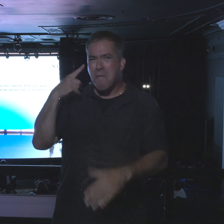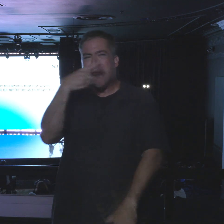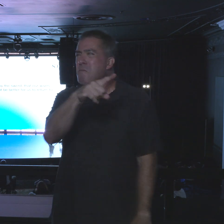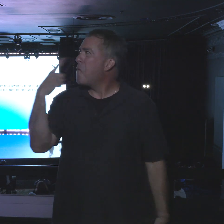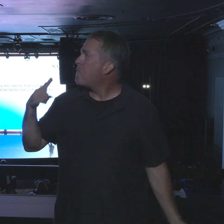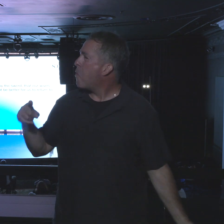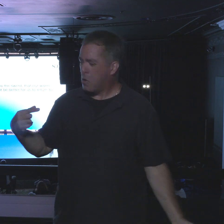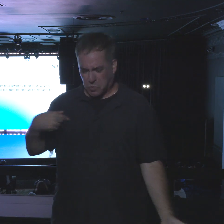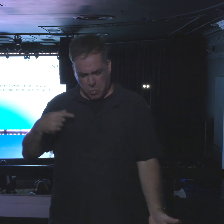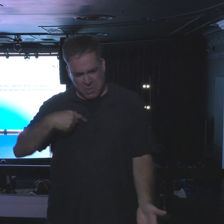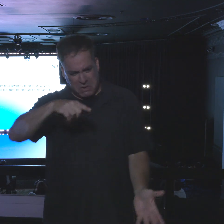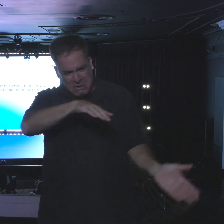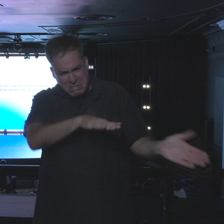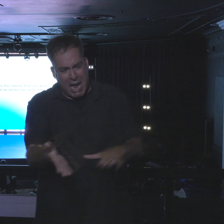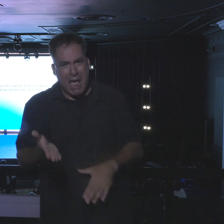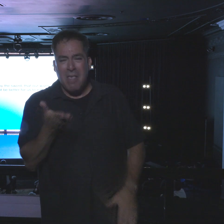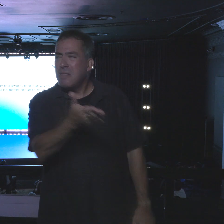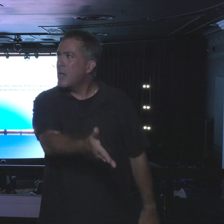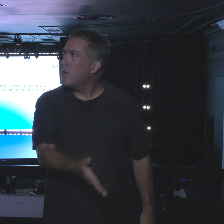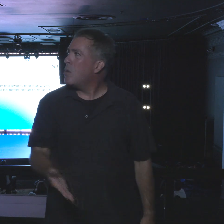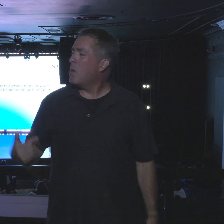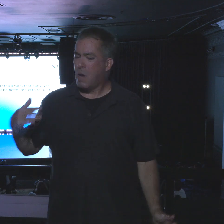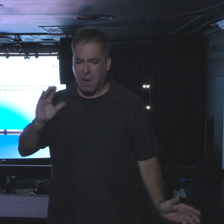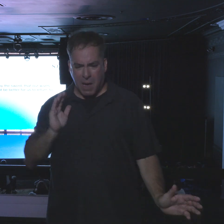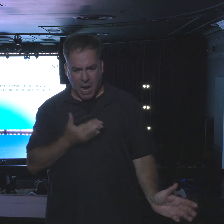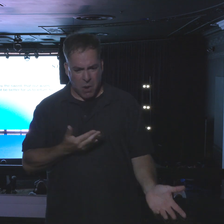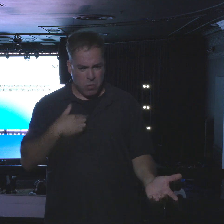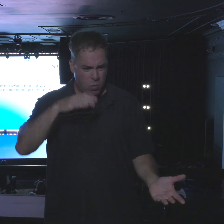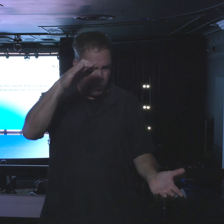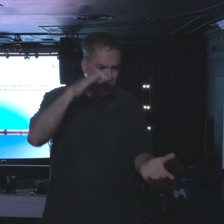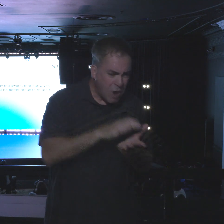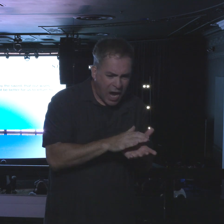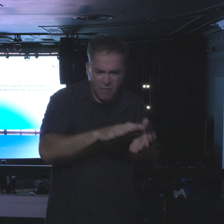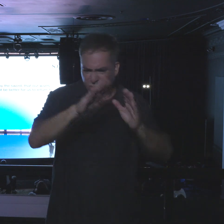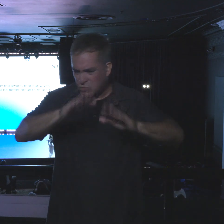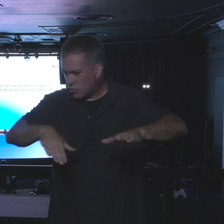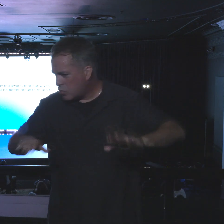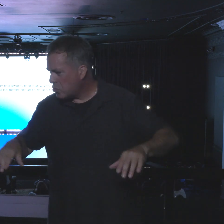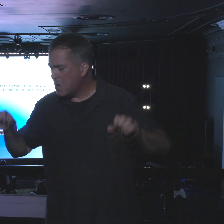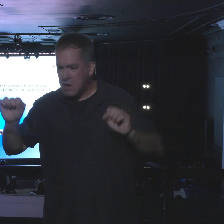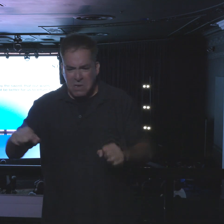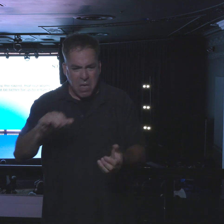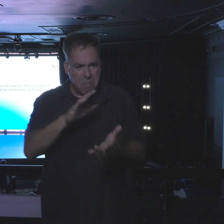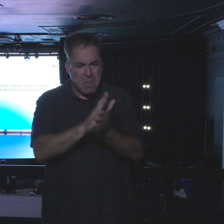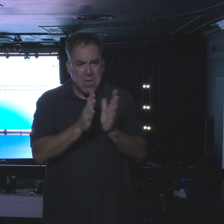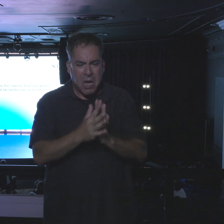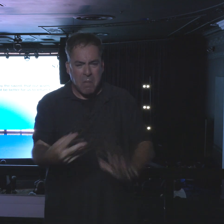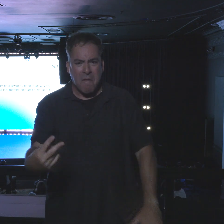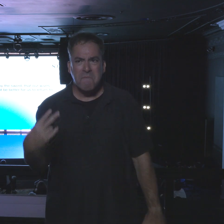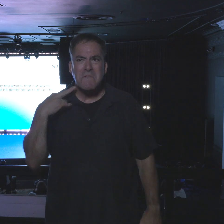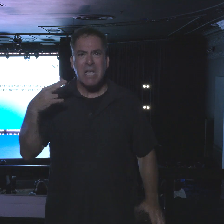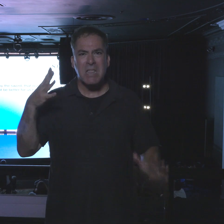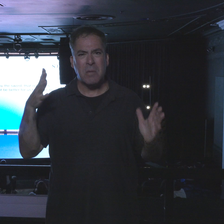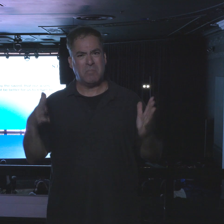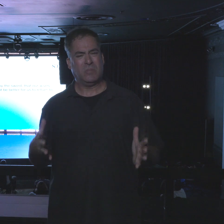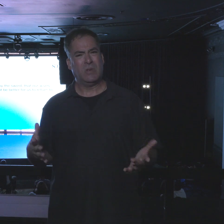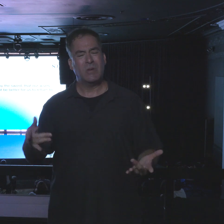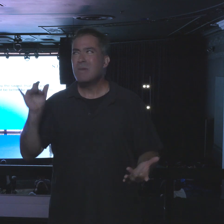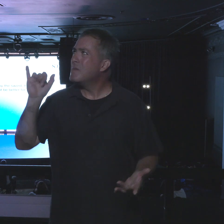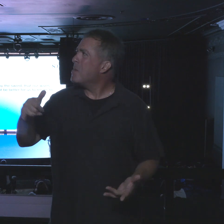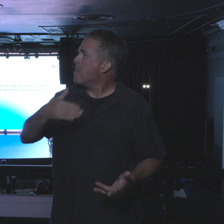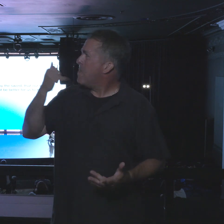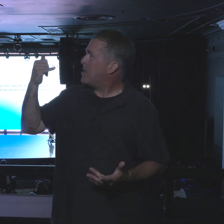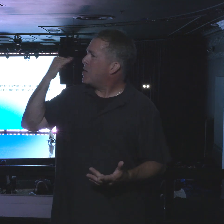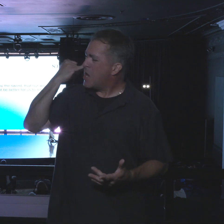To fall by the sword that our wives and children should become victims, would it not be